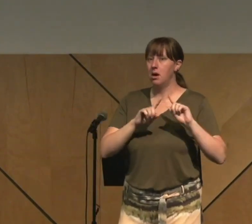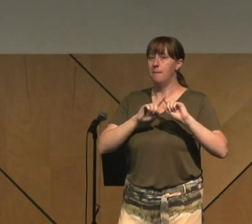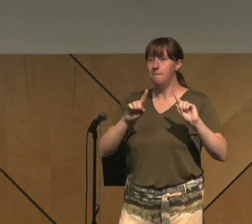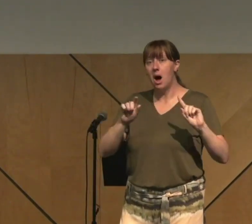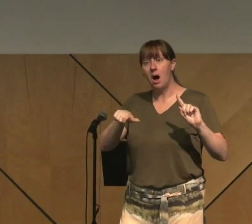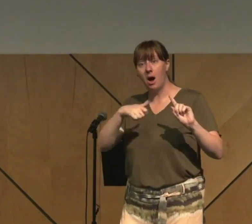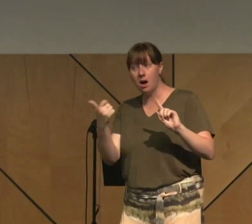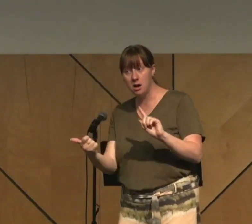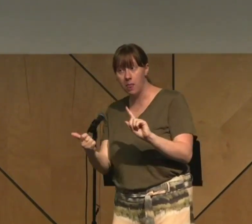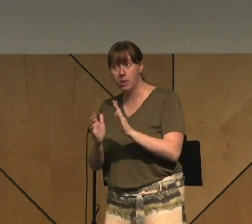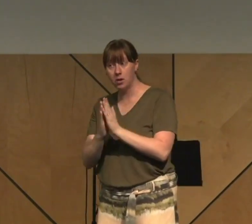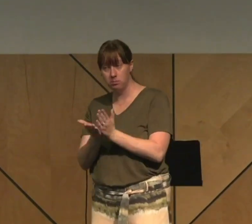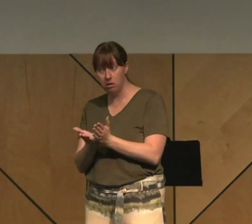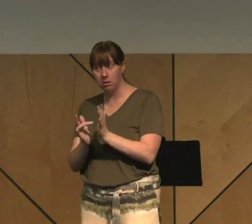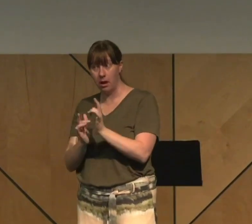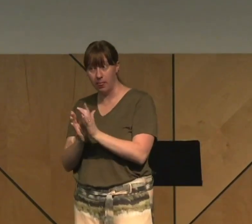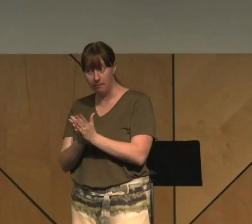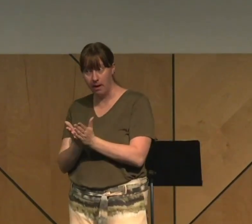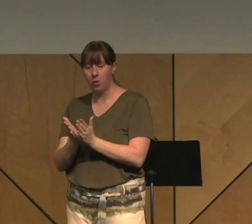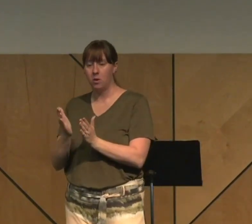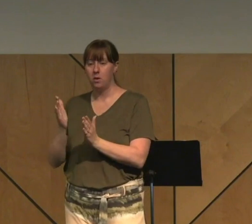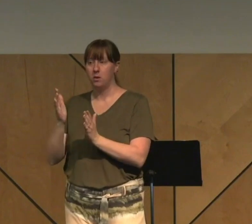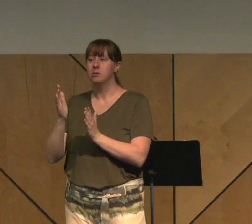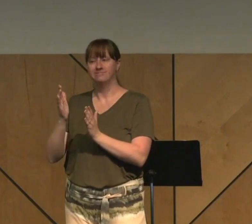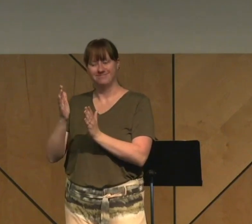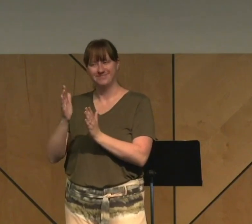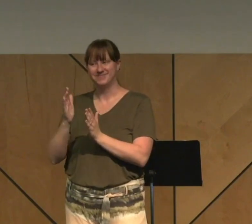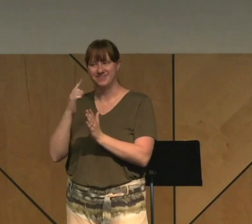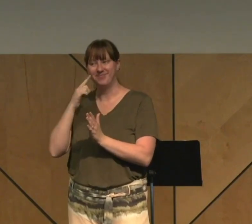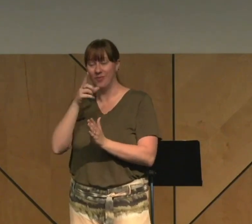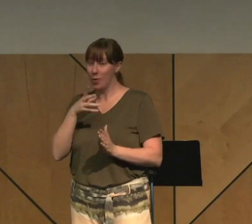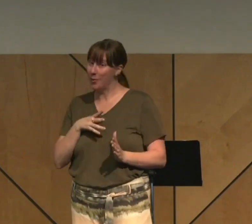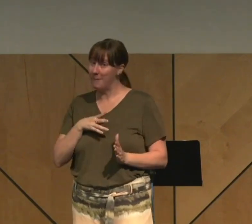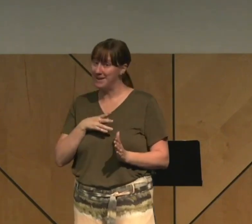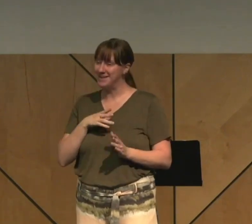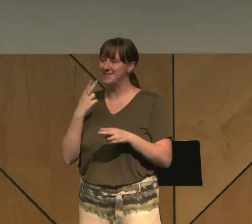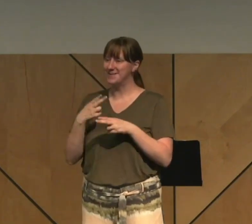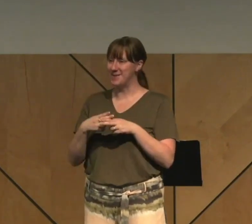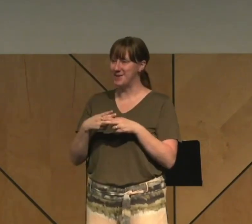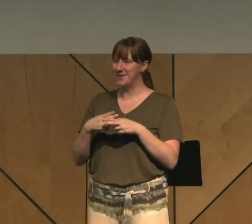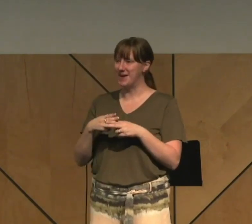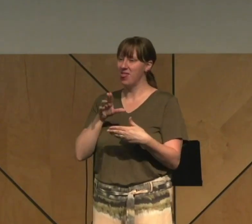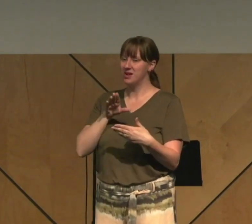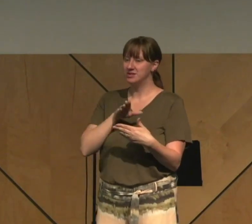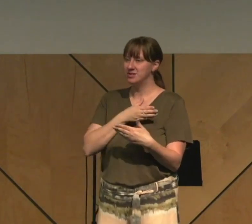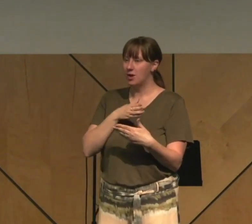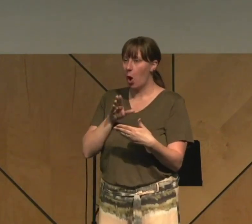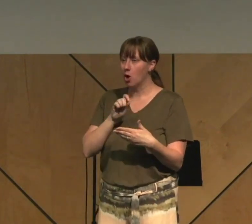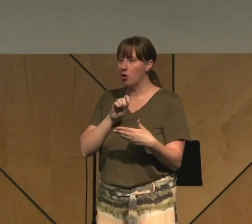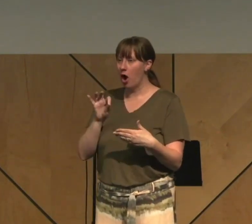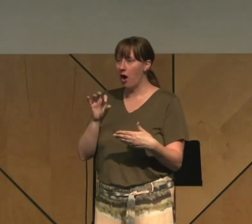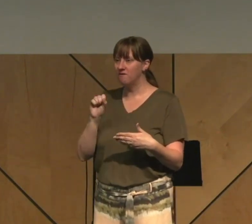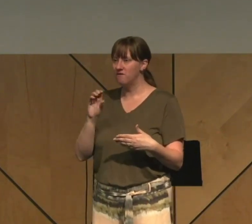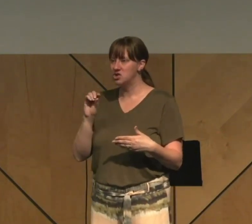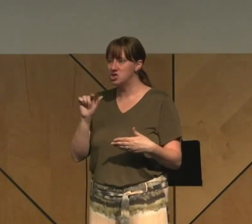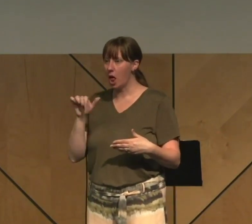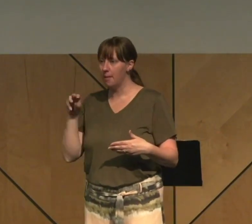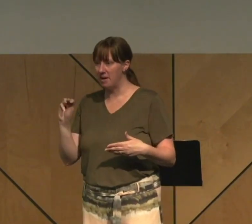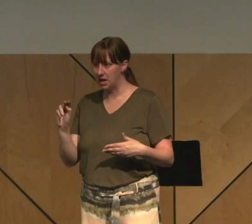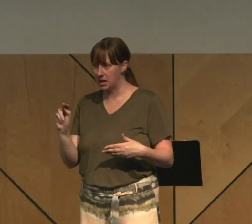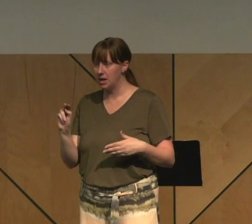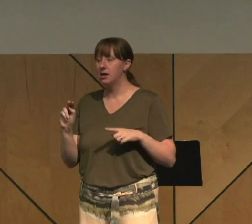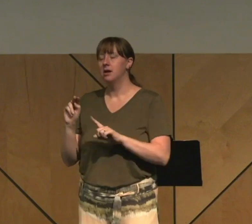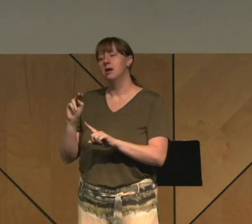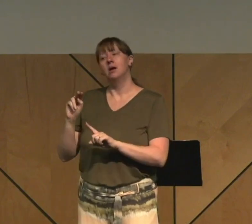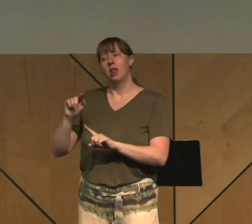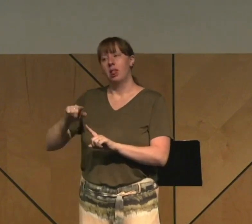written. It is designed for women. It's called the Song of Solomon. We're not preaching through that right now. We're preaching through